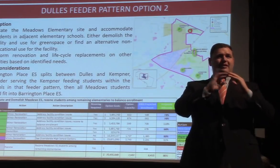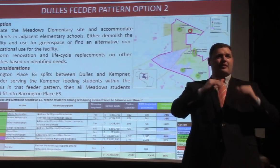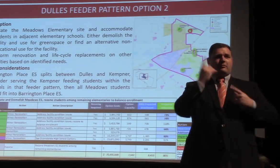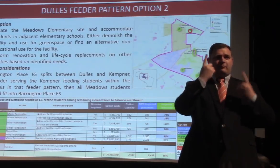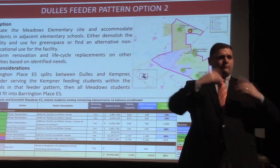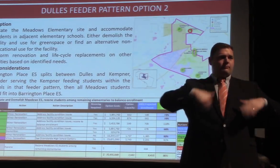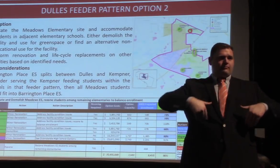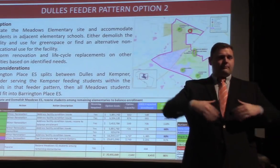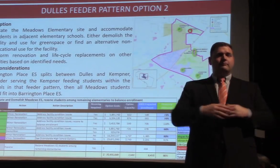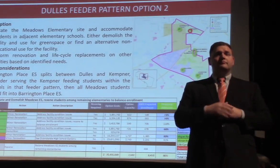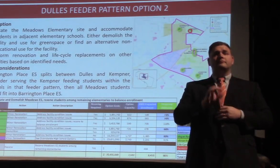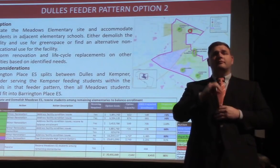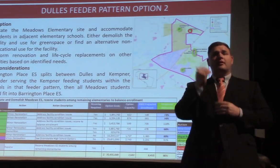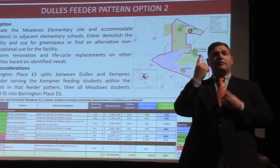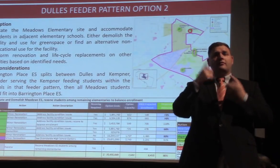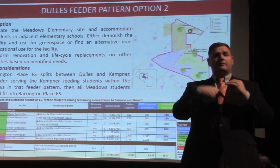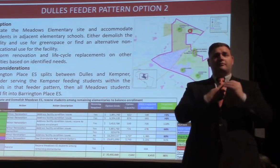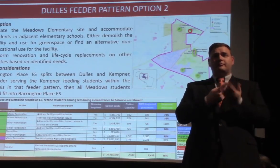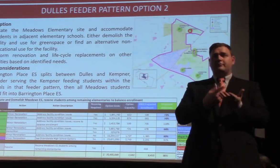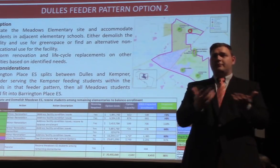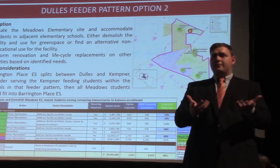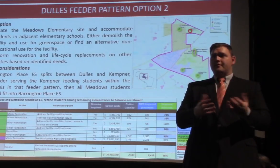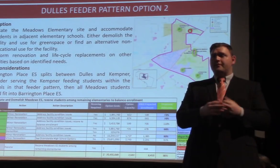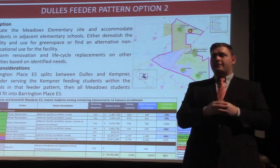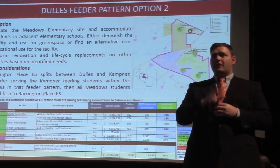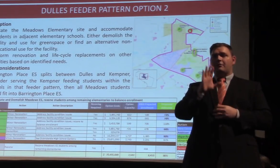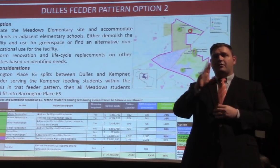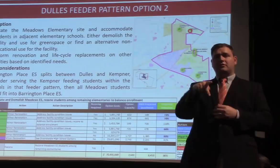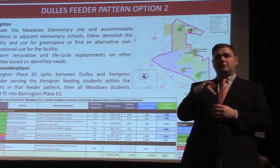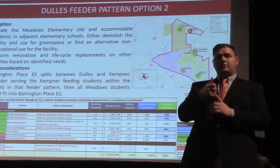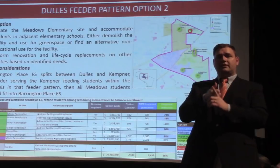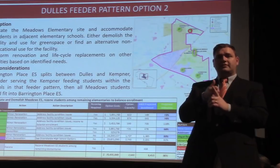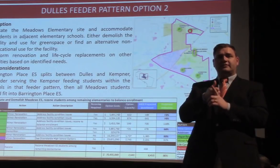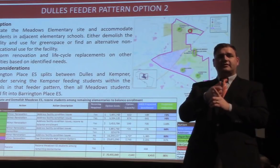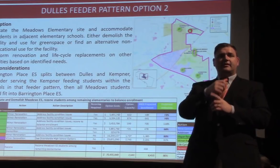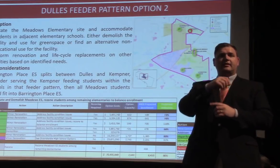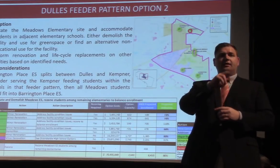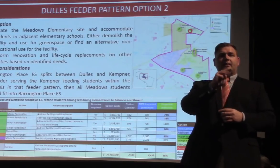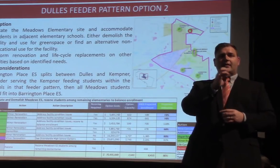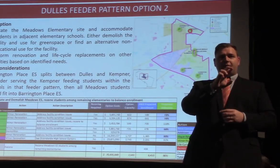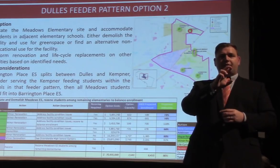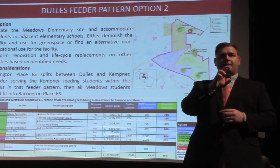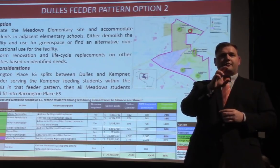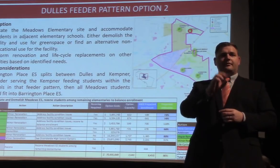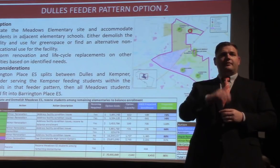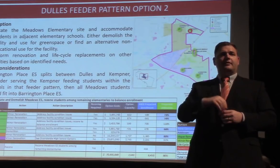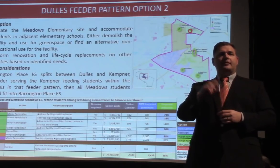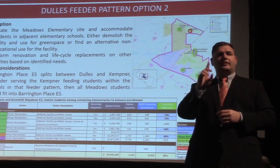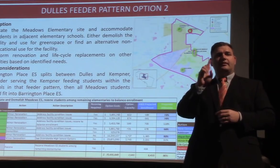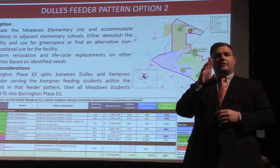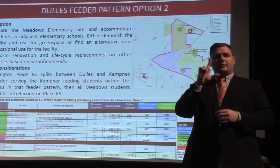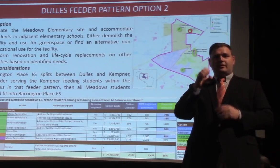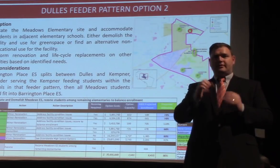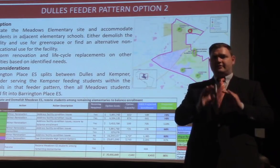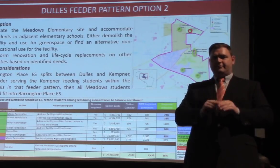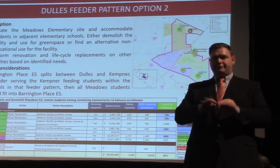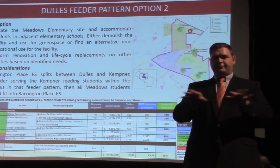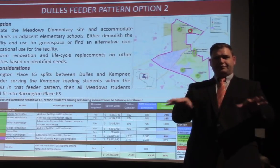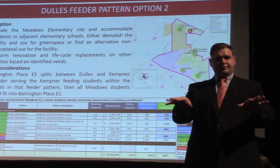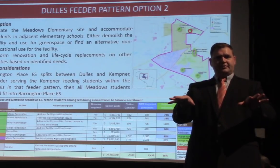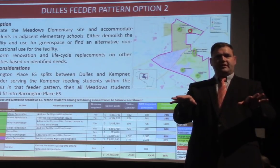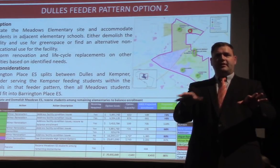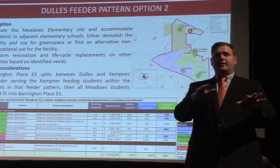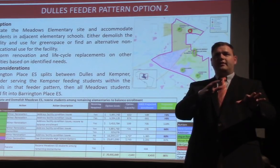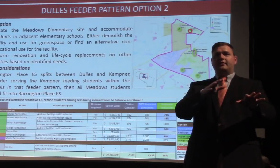Some other considerations that we have here. Barrington Place splits between Dulles and Kempner. Consider serving the students in the Kempner feeder pattern in